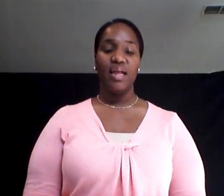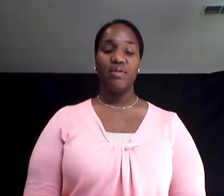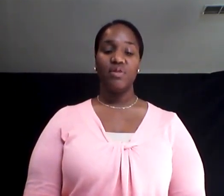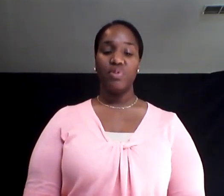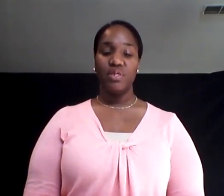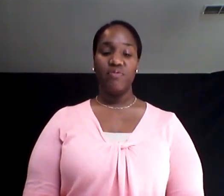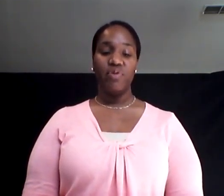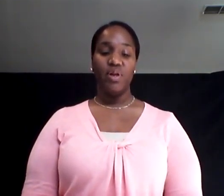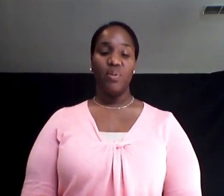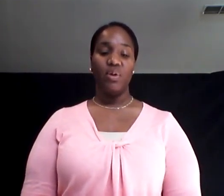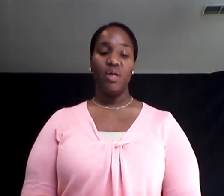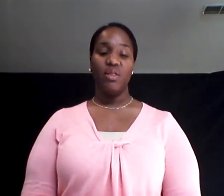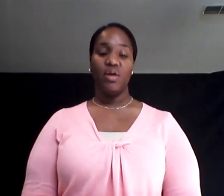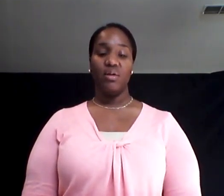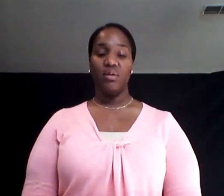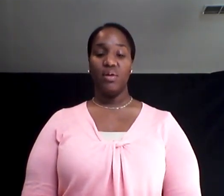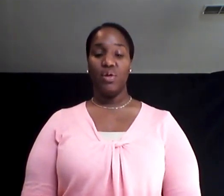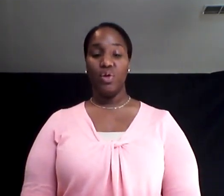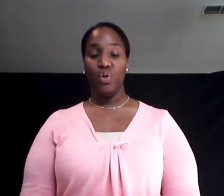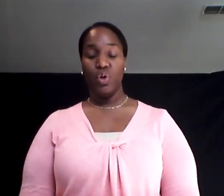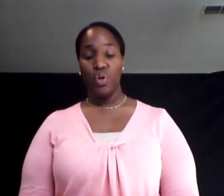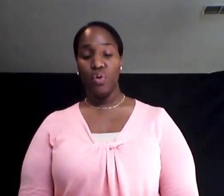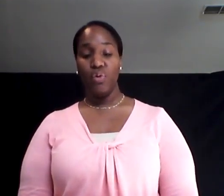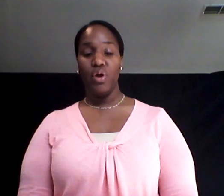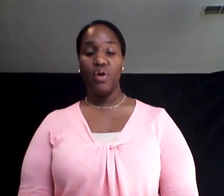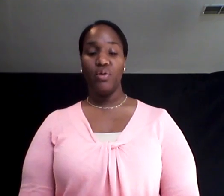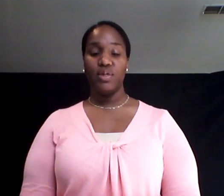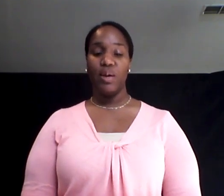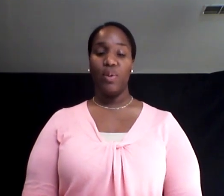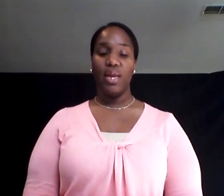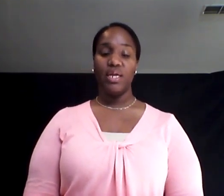Okay. 16 credit hours is a lot.